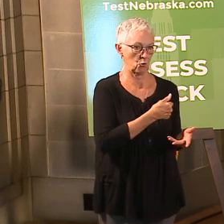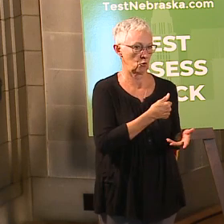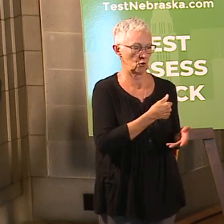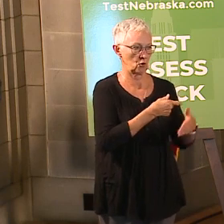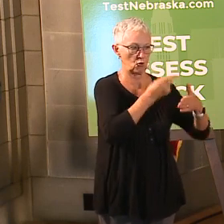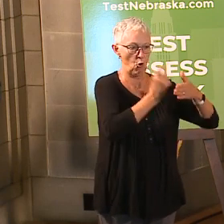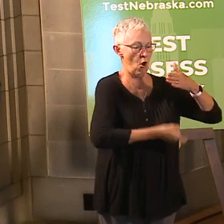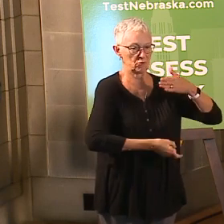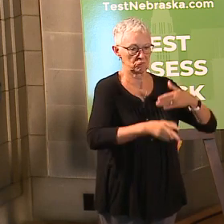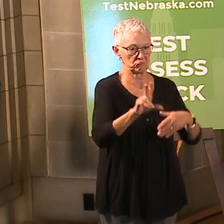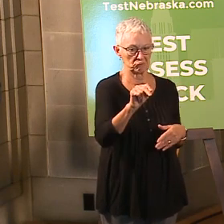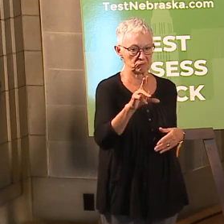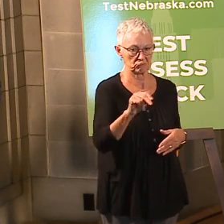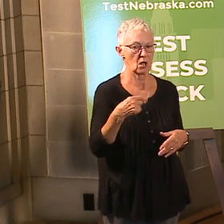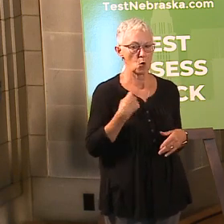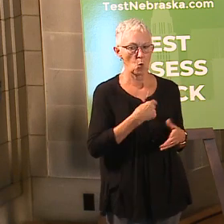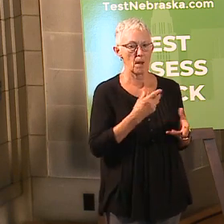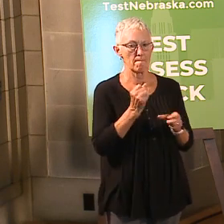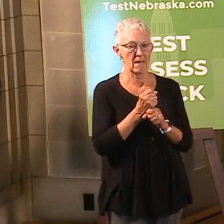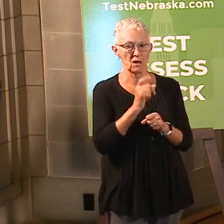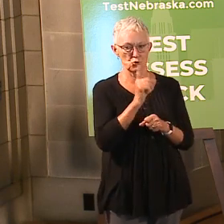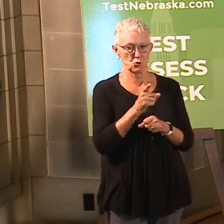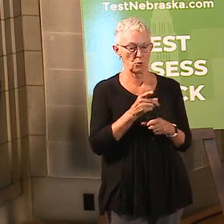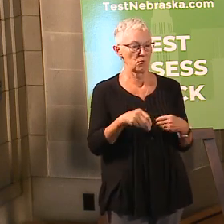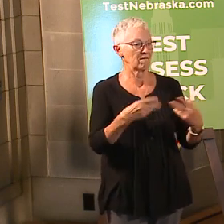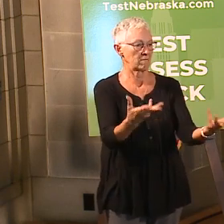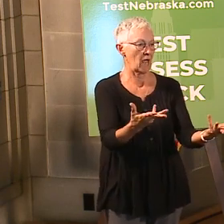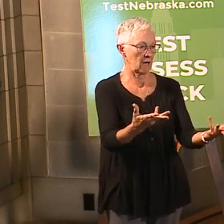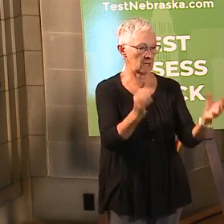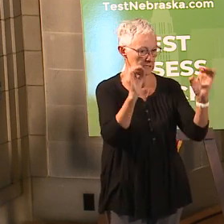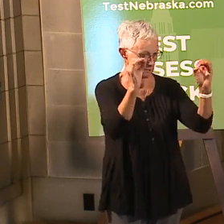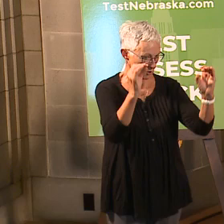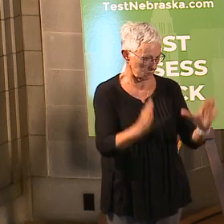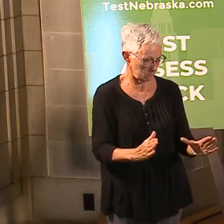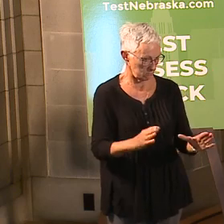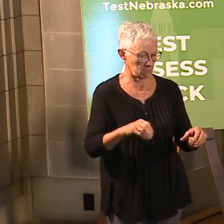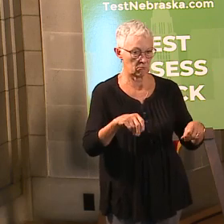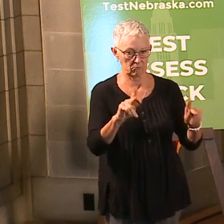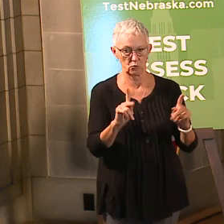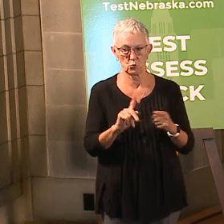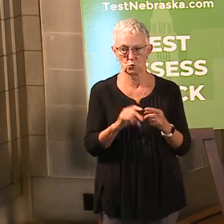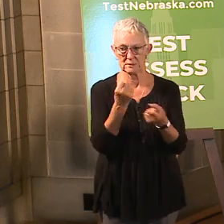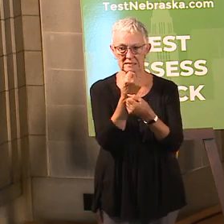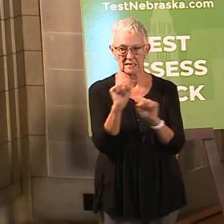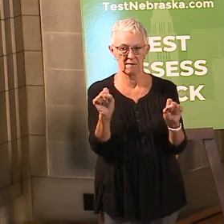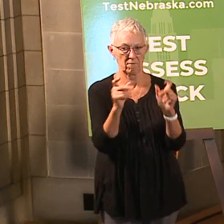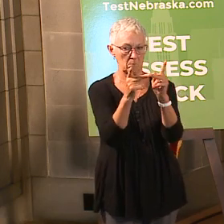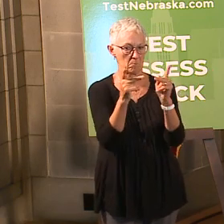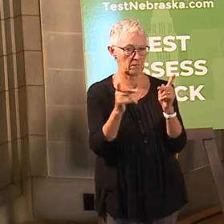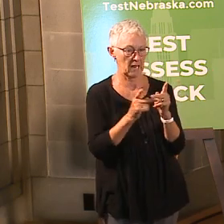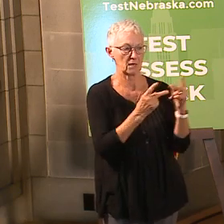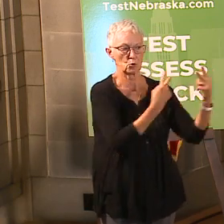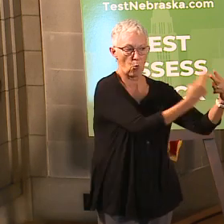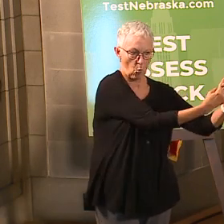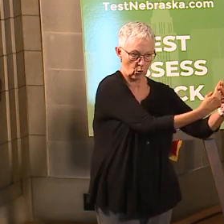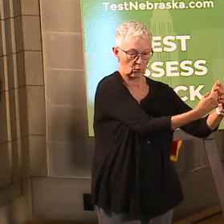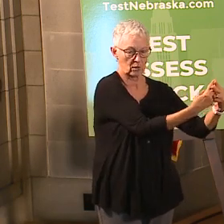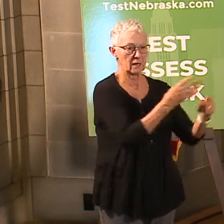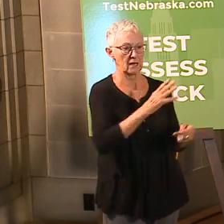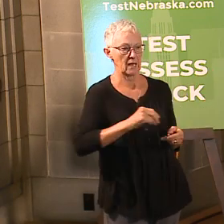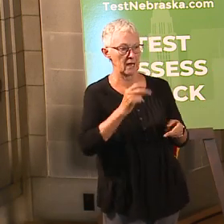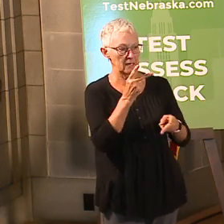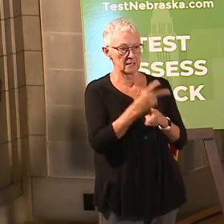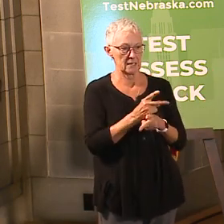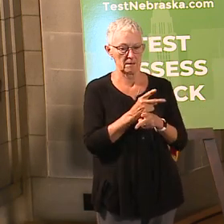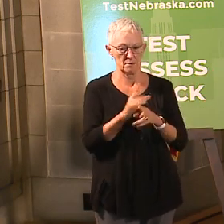just want to make sure that we provide educators the opportunity to safely quarantine and continue to provide that lifeline for